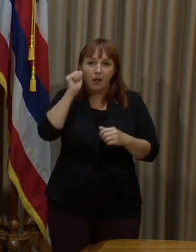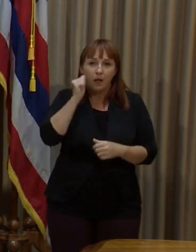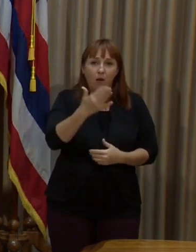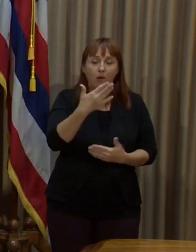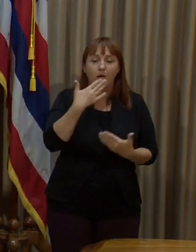mahalo.